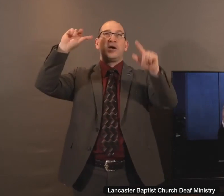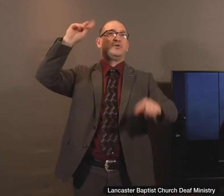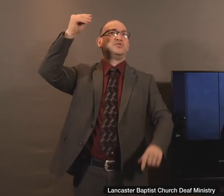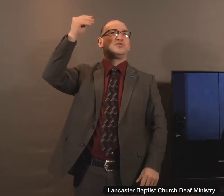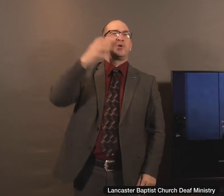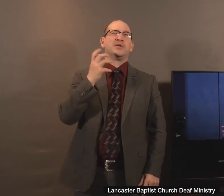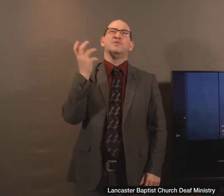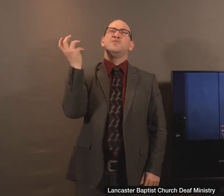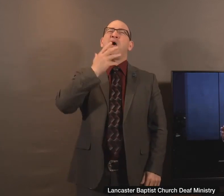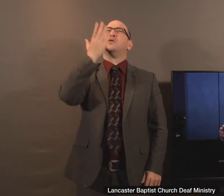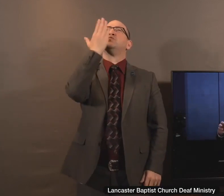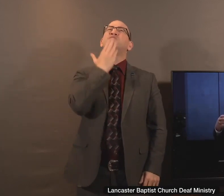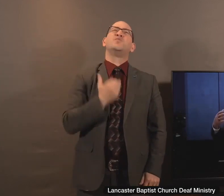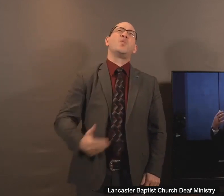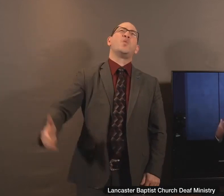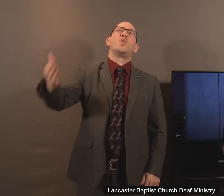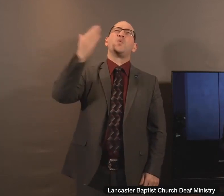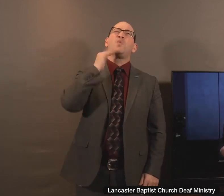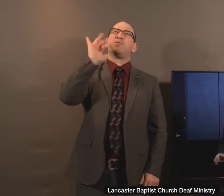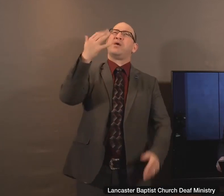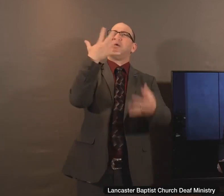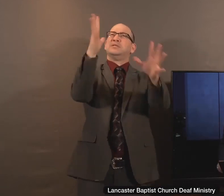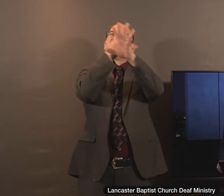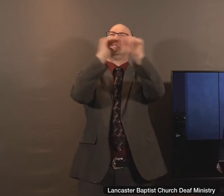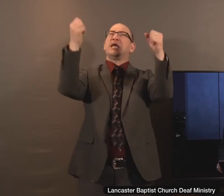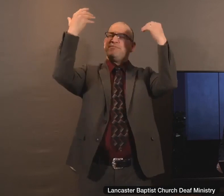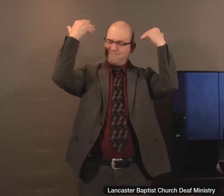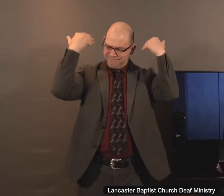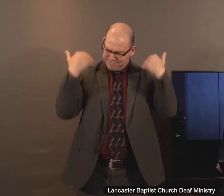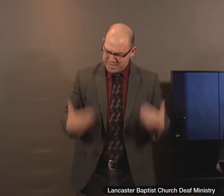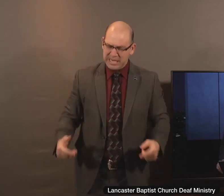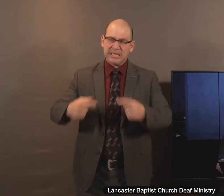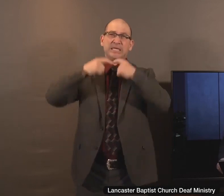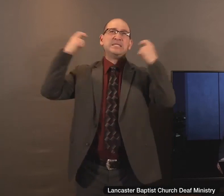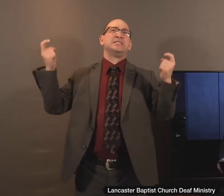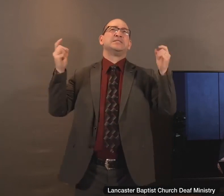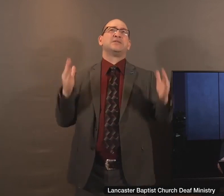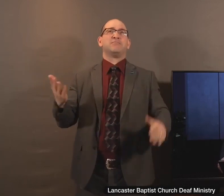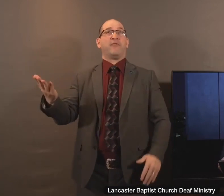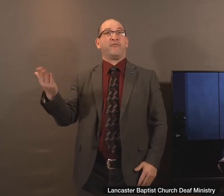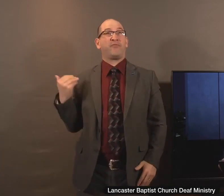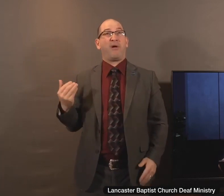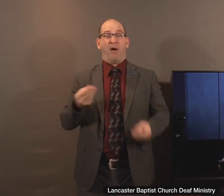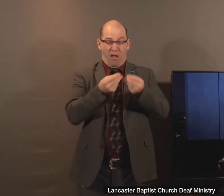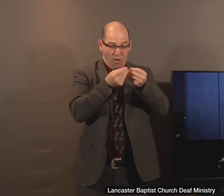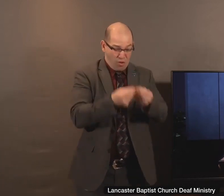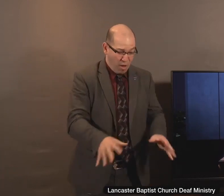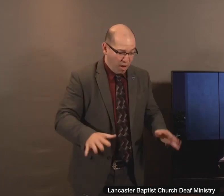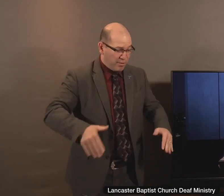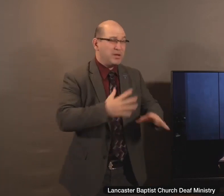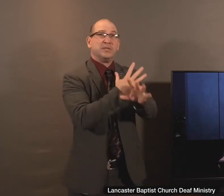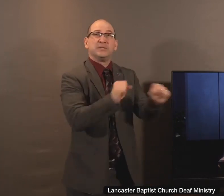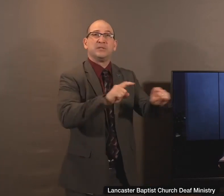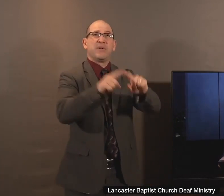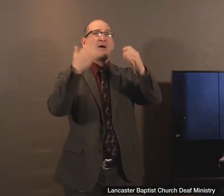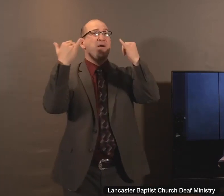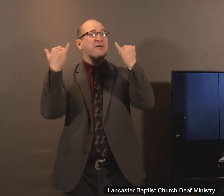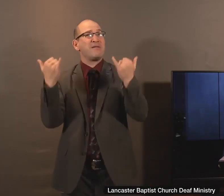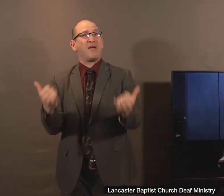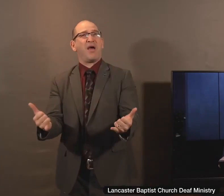How sweet the sound that saved a wretch like me. I once was lost, but now I'm found was blind. But